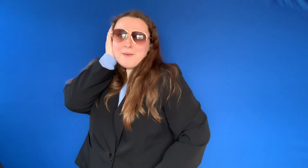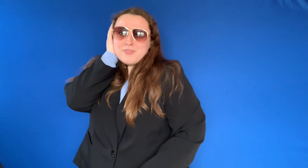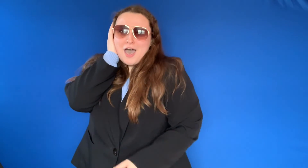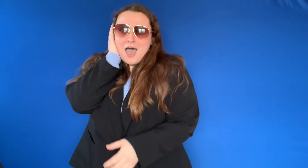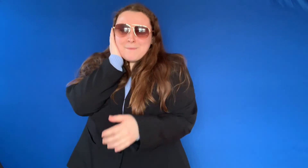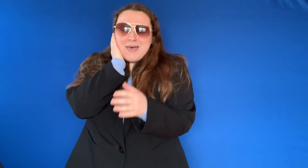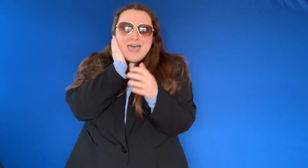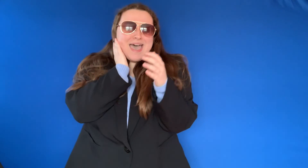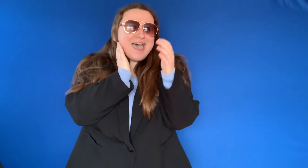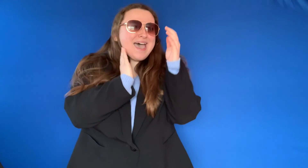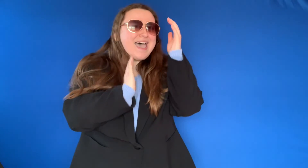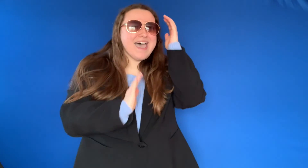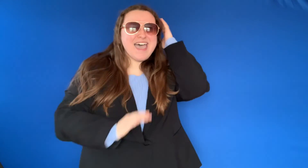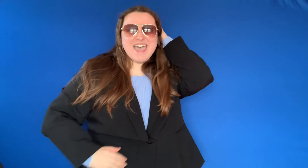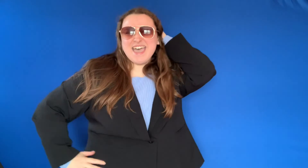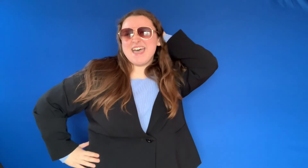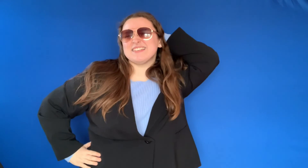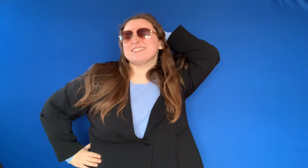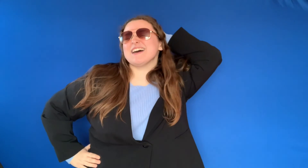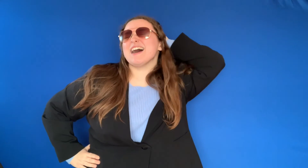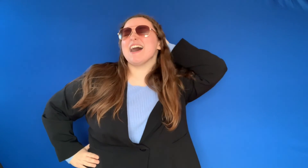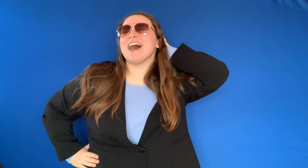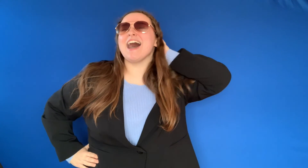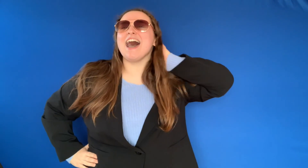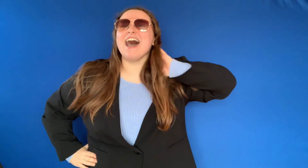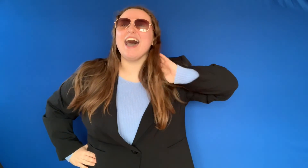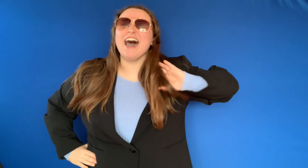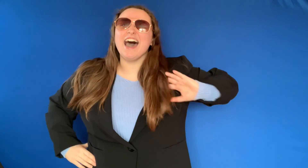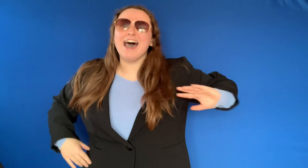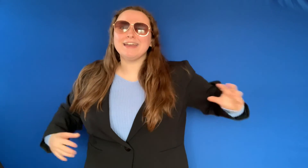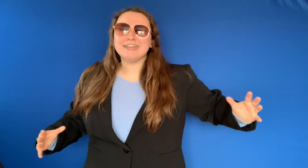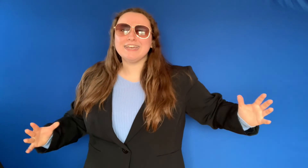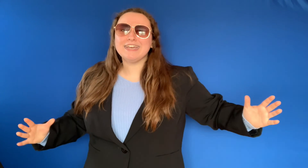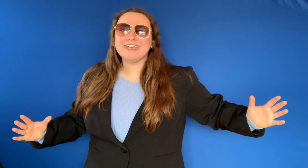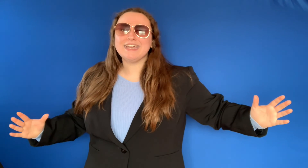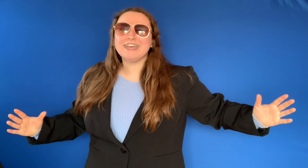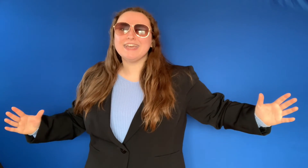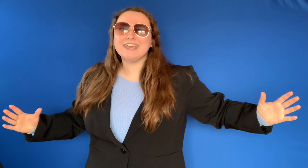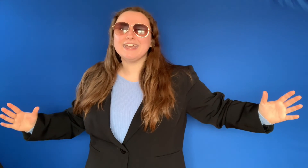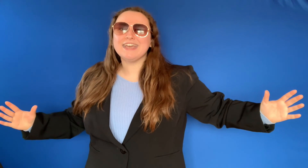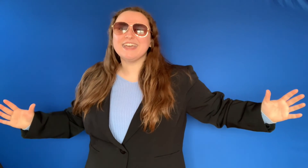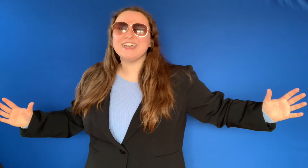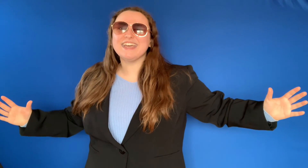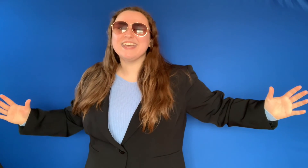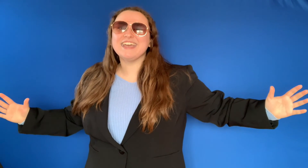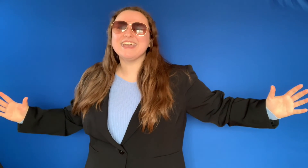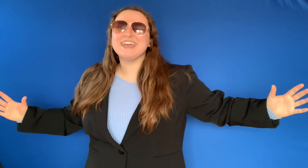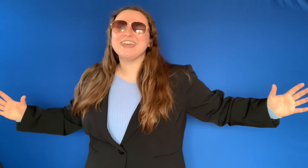the mezzanine! For usher the